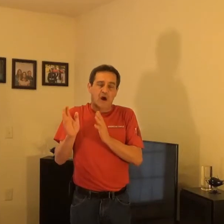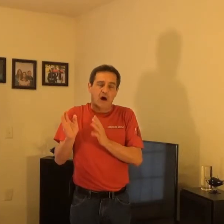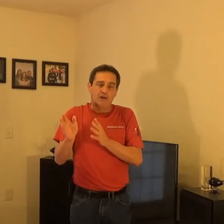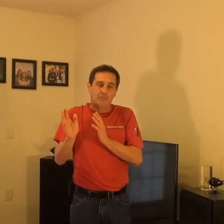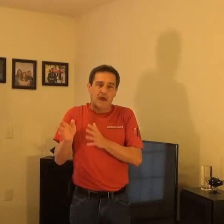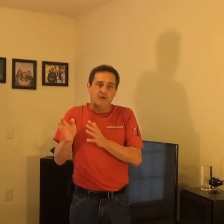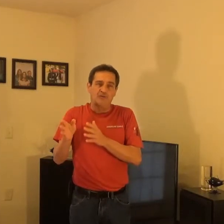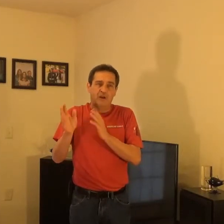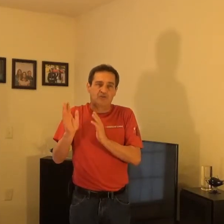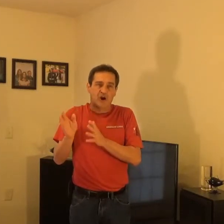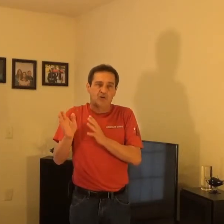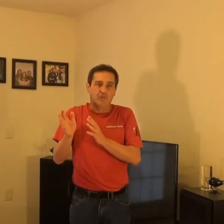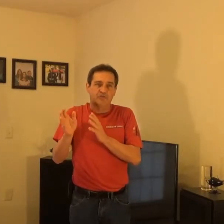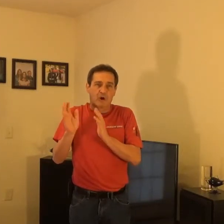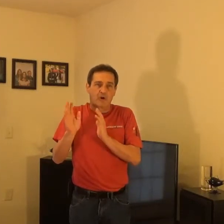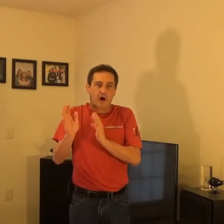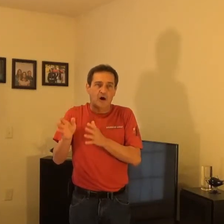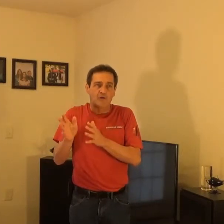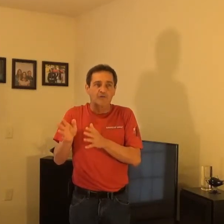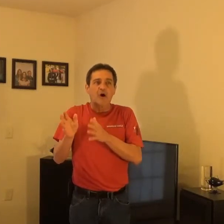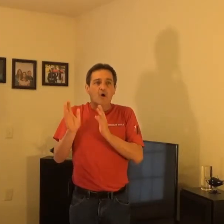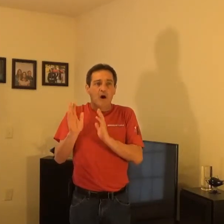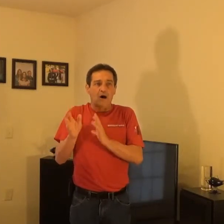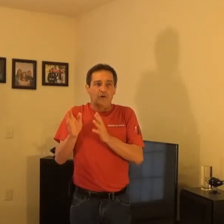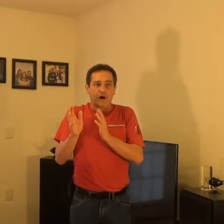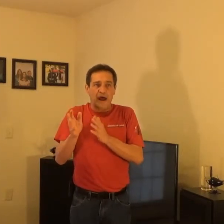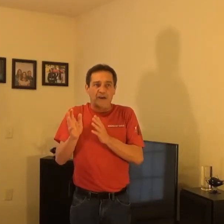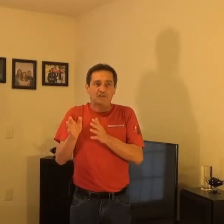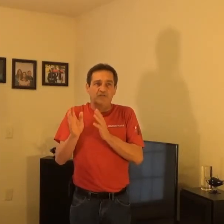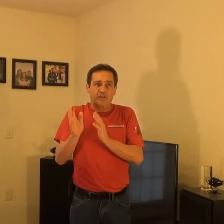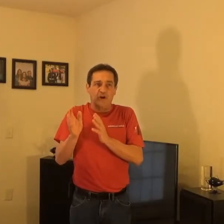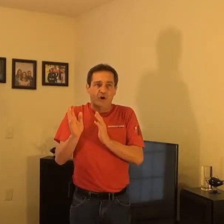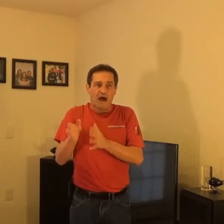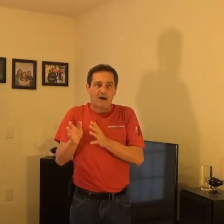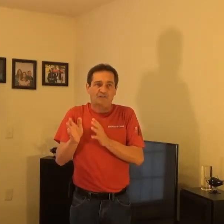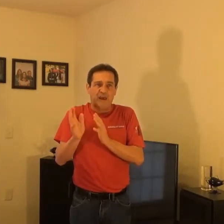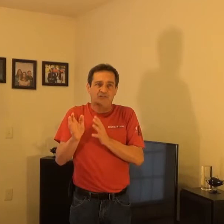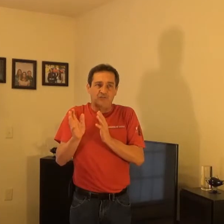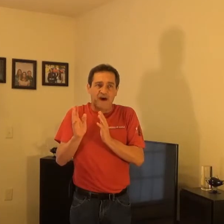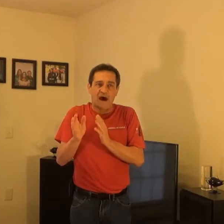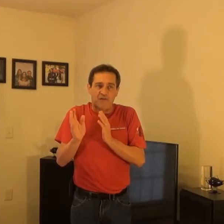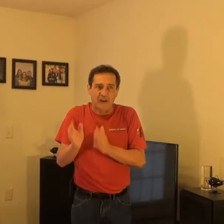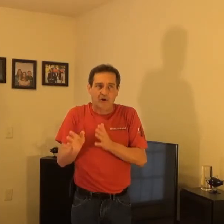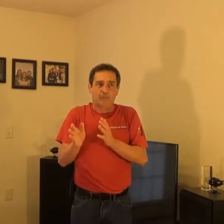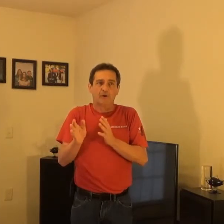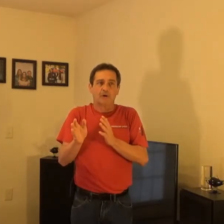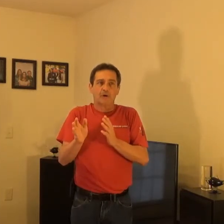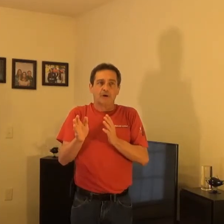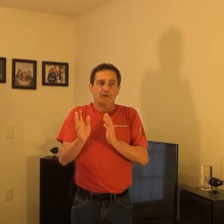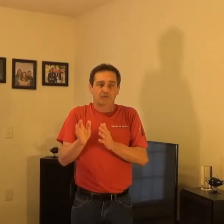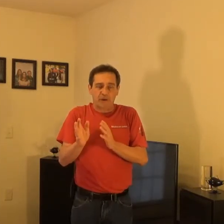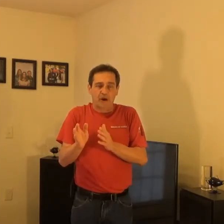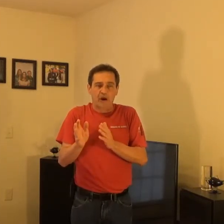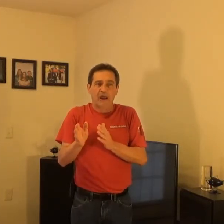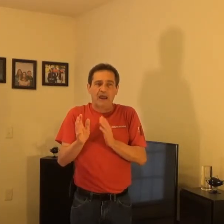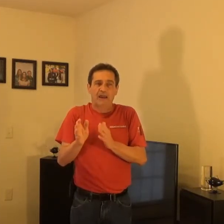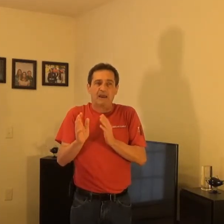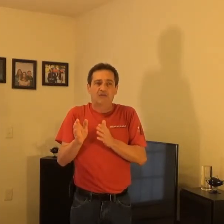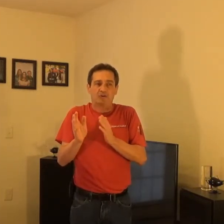practice of condemnation and judgments on others while their actions in their lives testify to them in spirit and in the